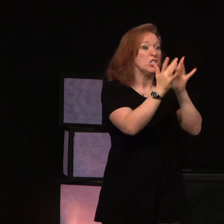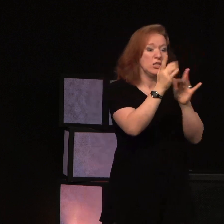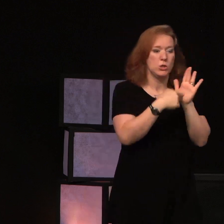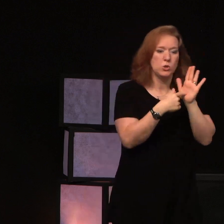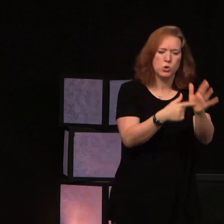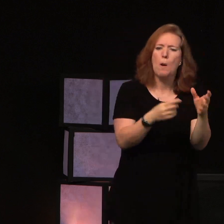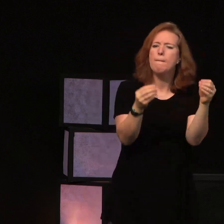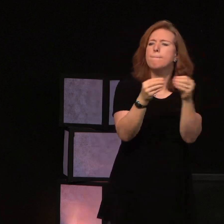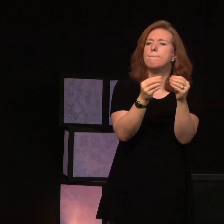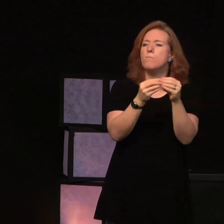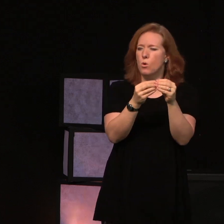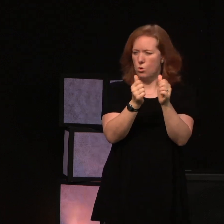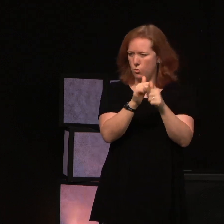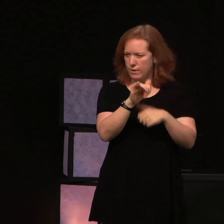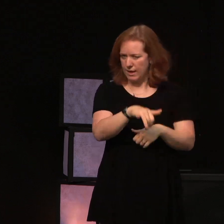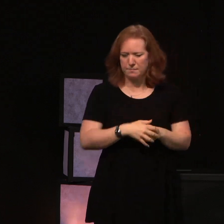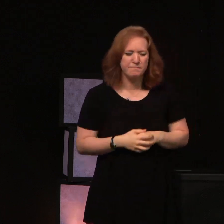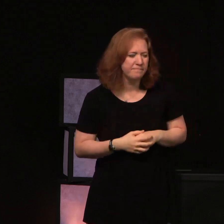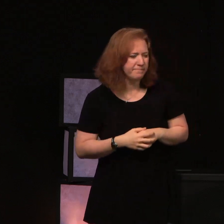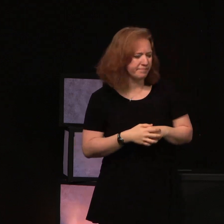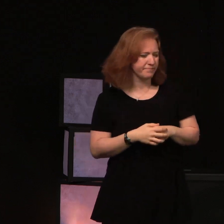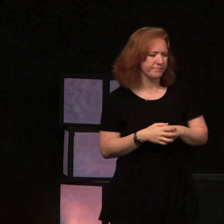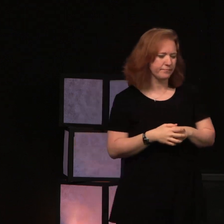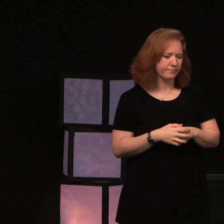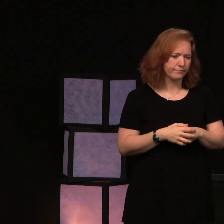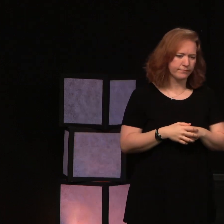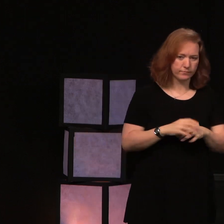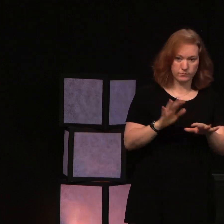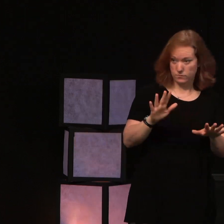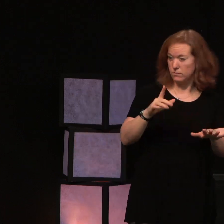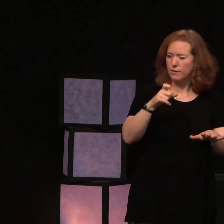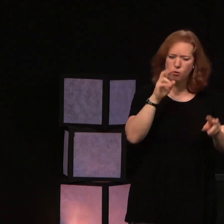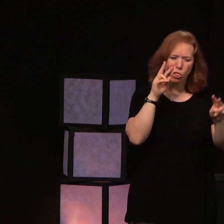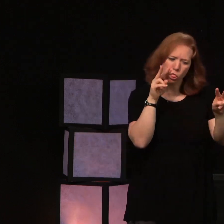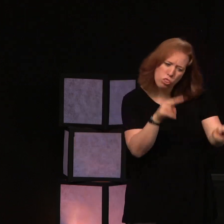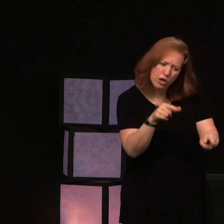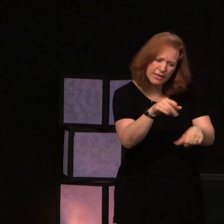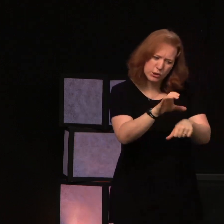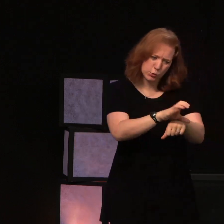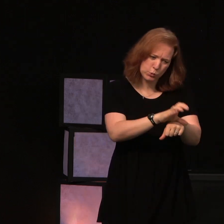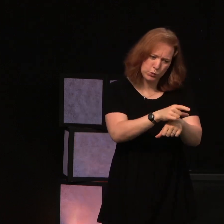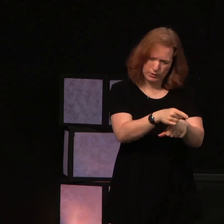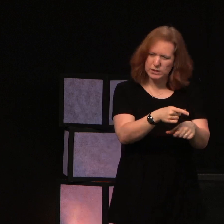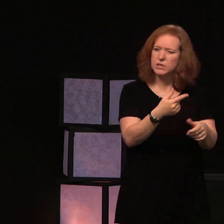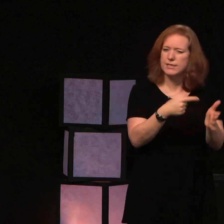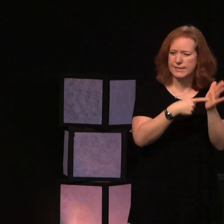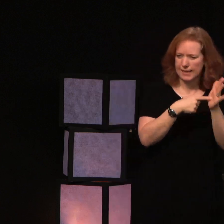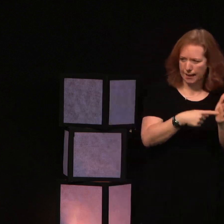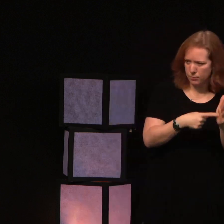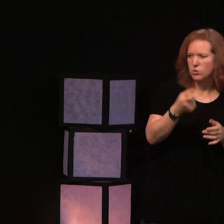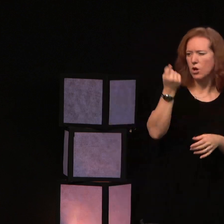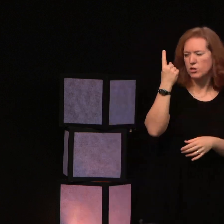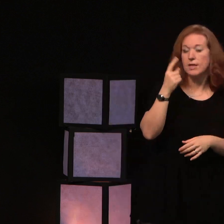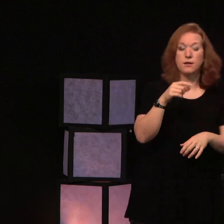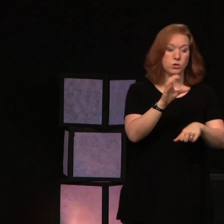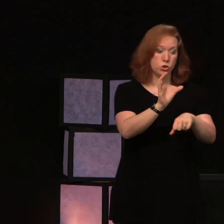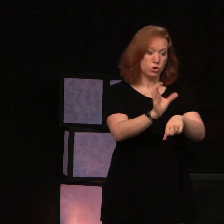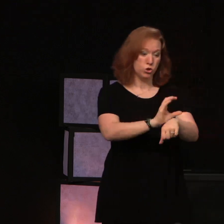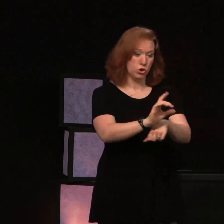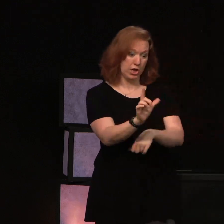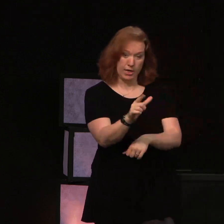out here. And you have to look at this church in particular to realize what it is. But, Church L